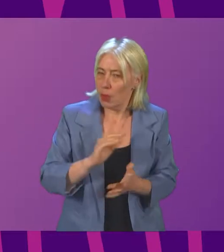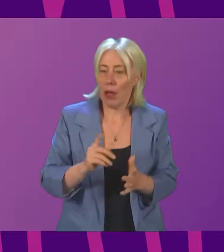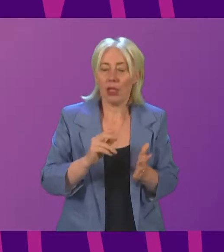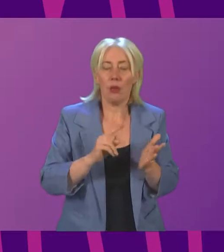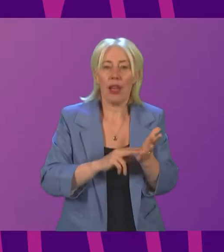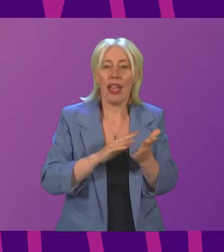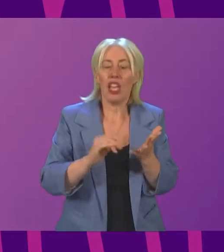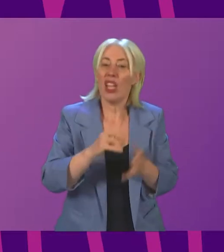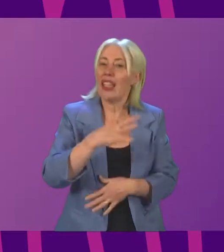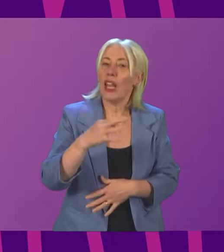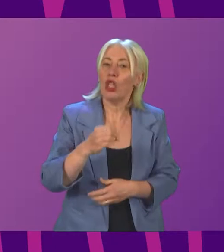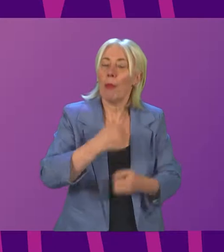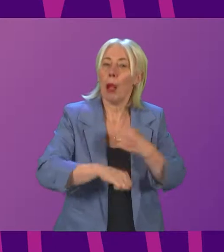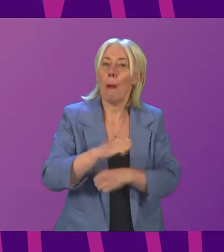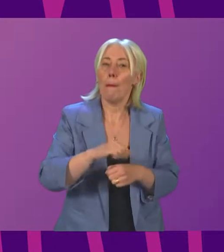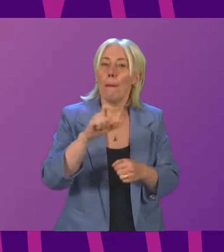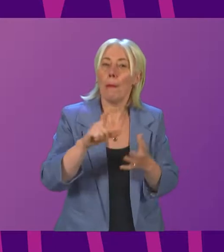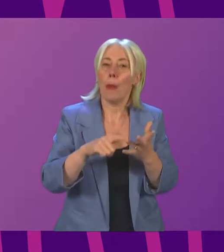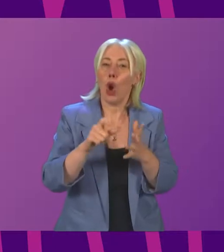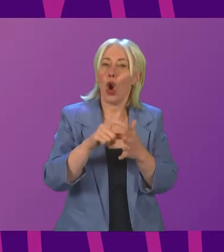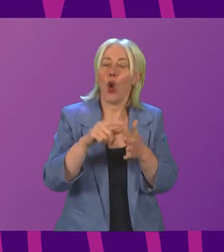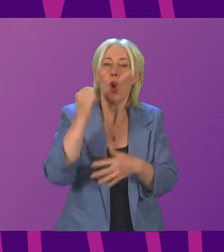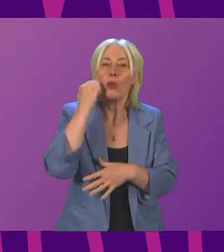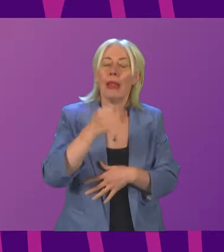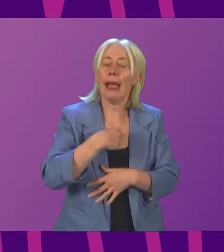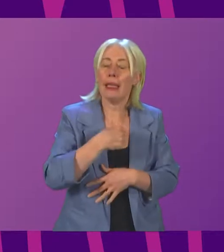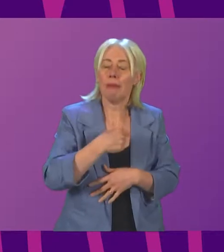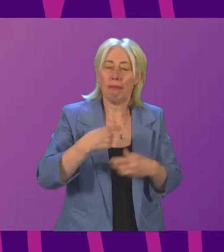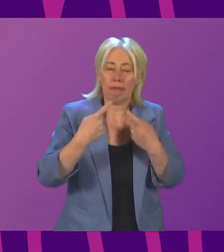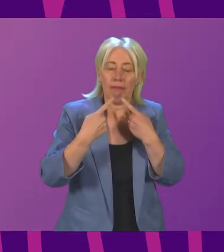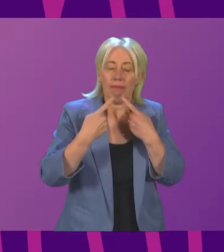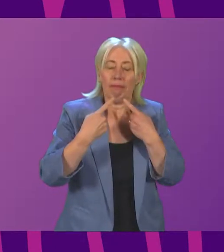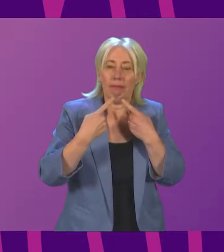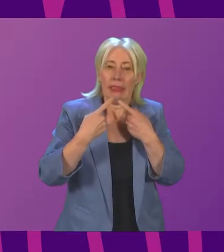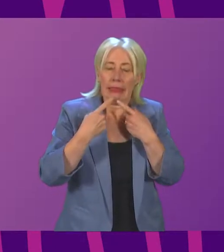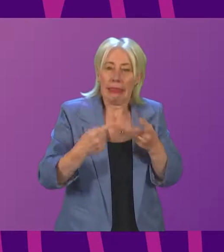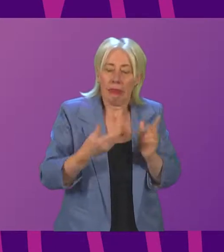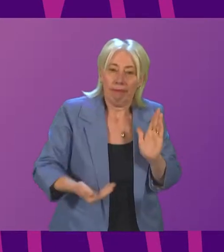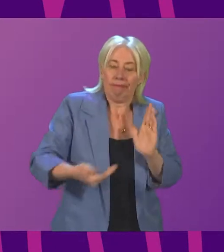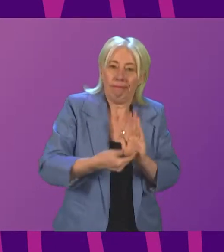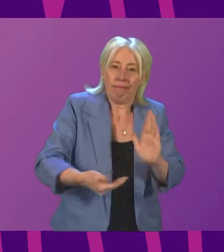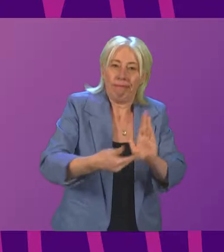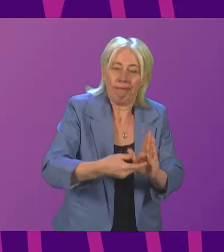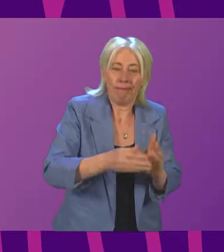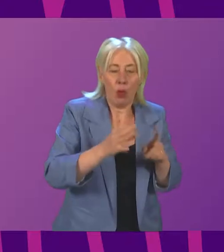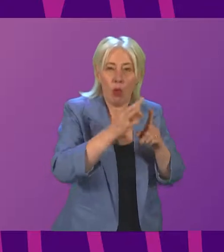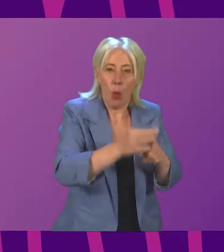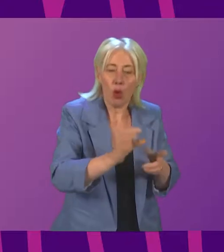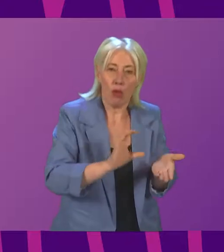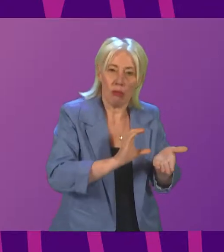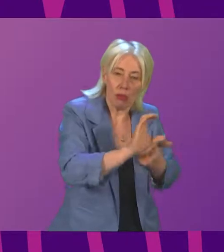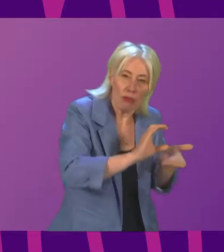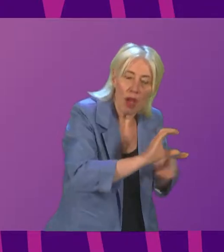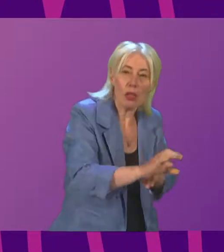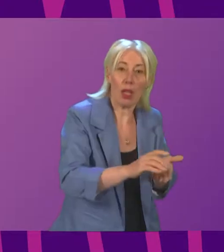into the highest level of escalation, I announced a number of additional measures and proposals with increased funding.